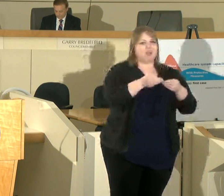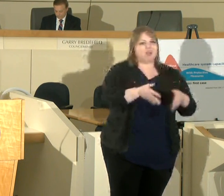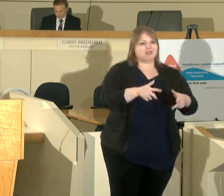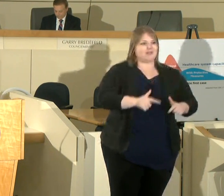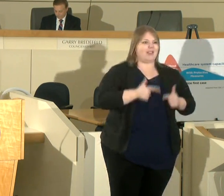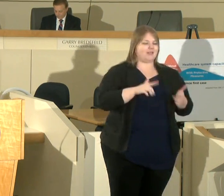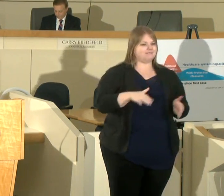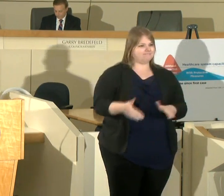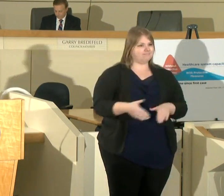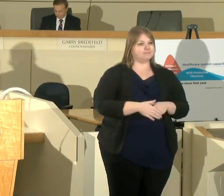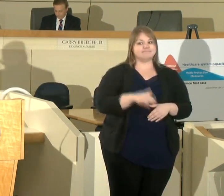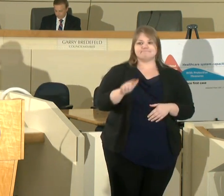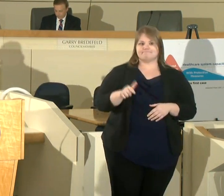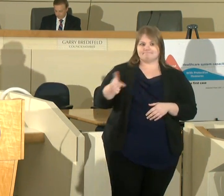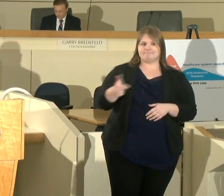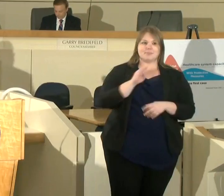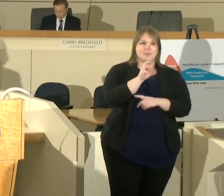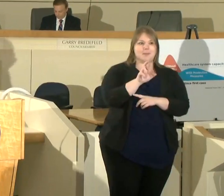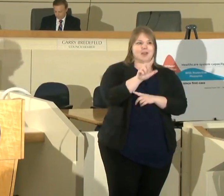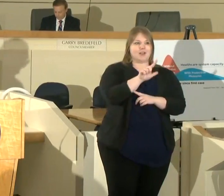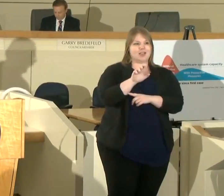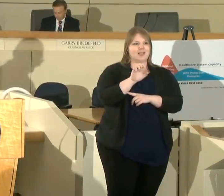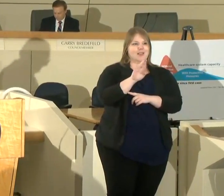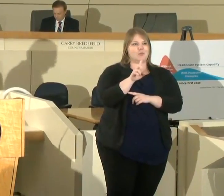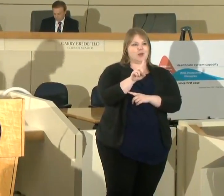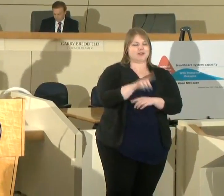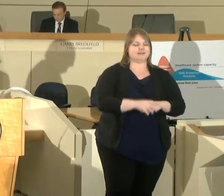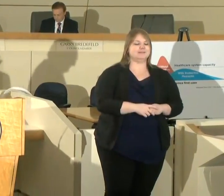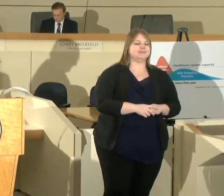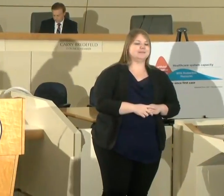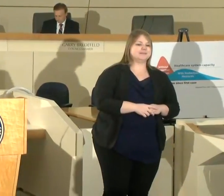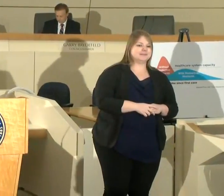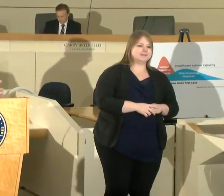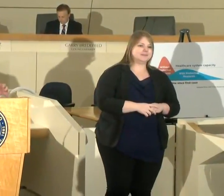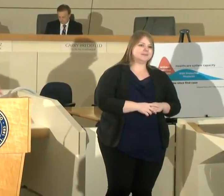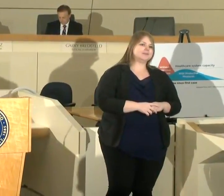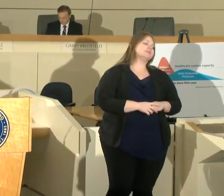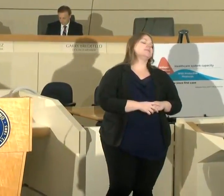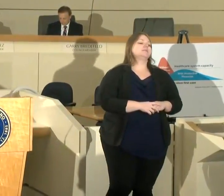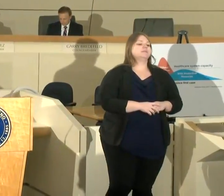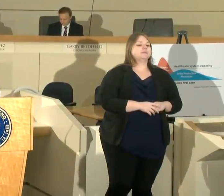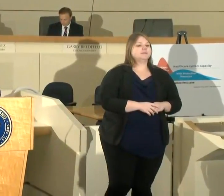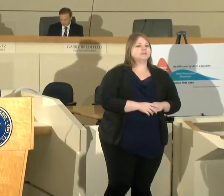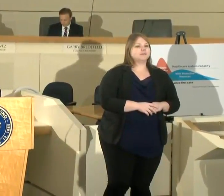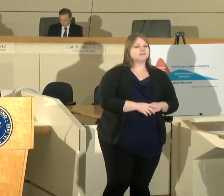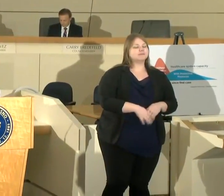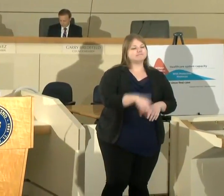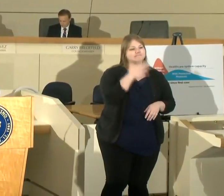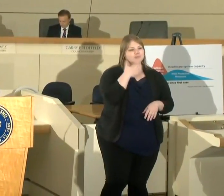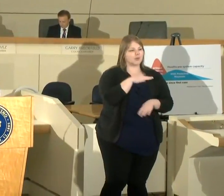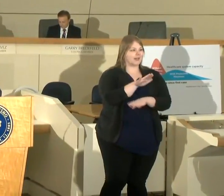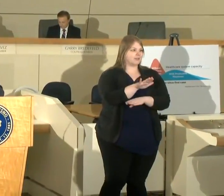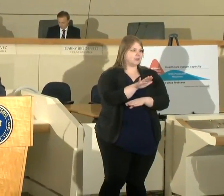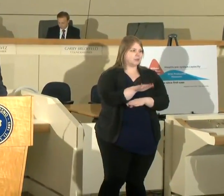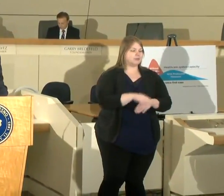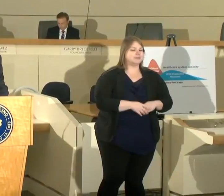mayor liebrand good afternoon